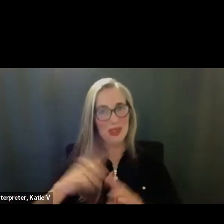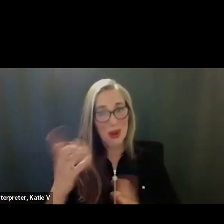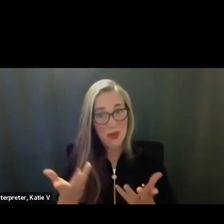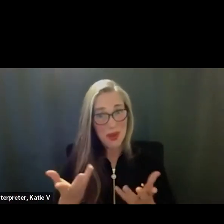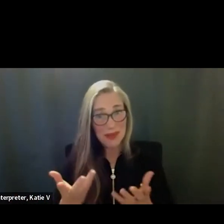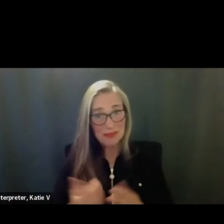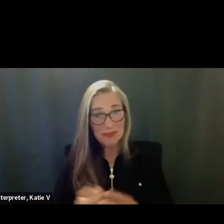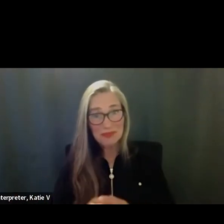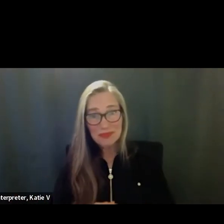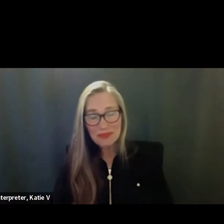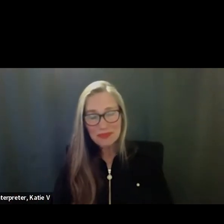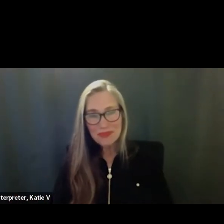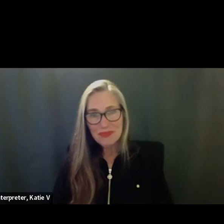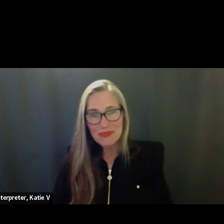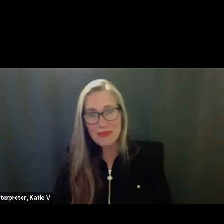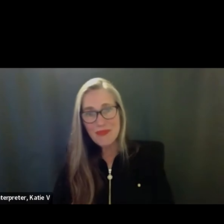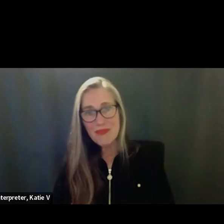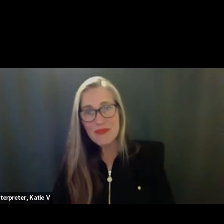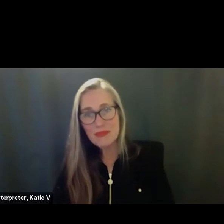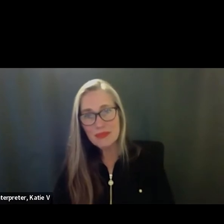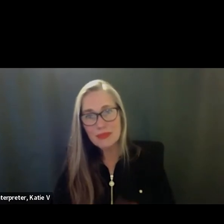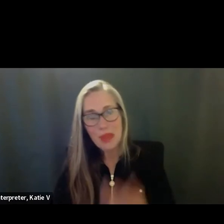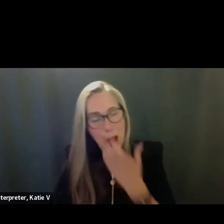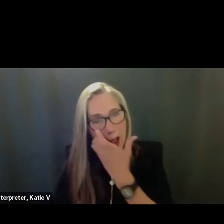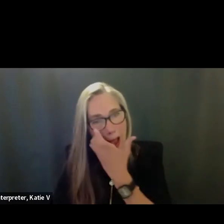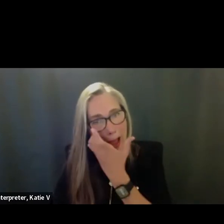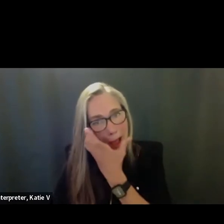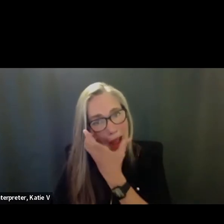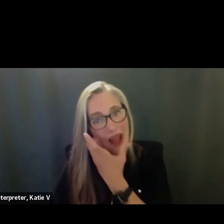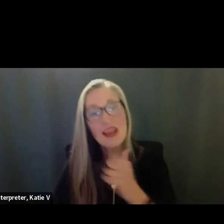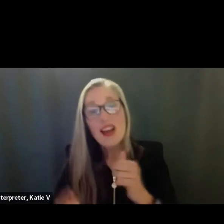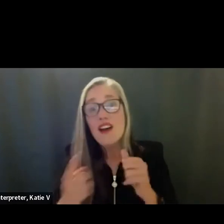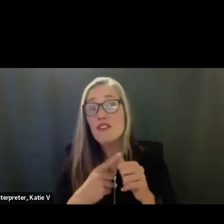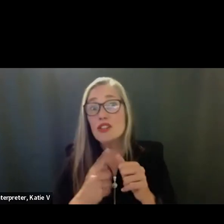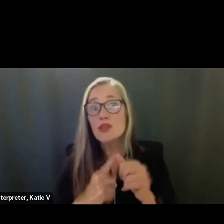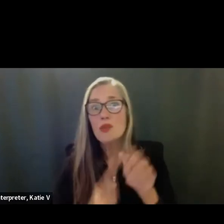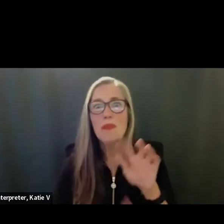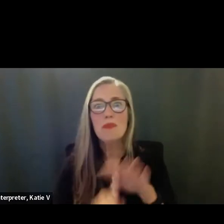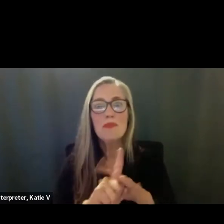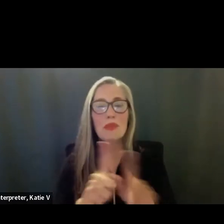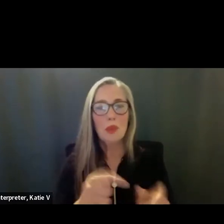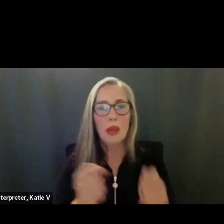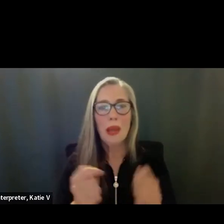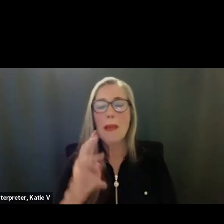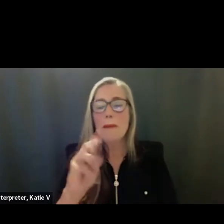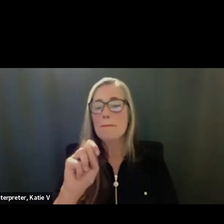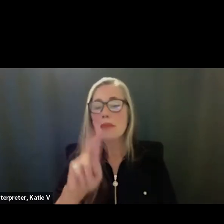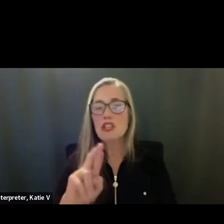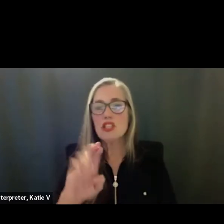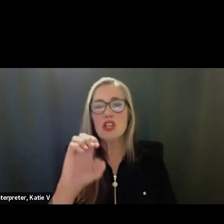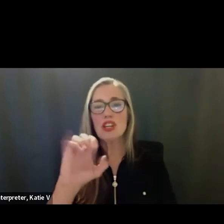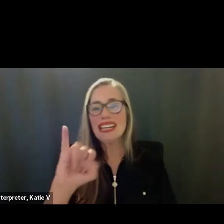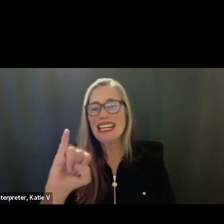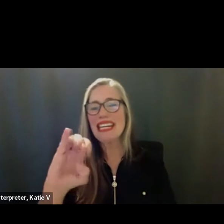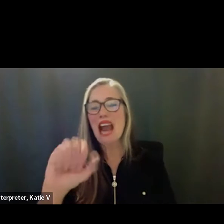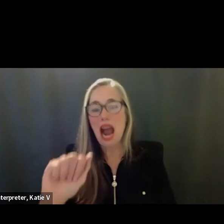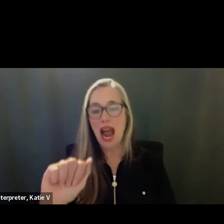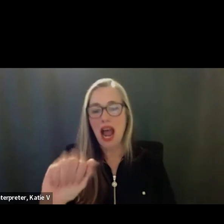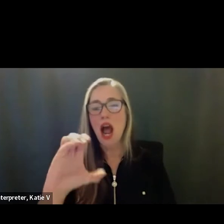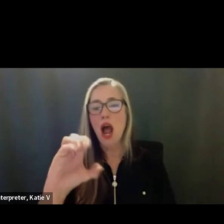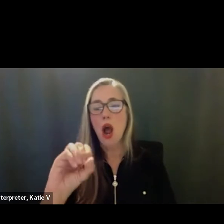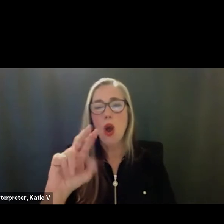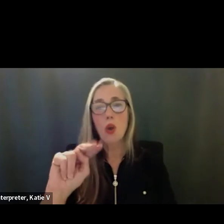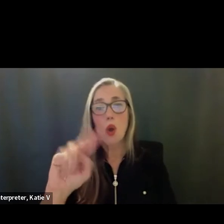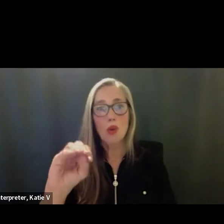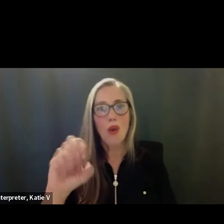the first one that came in right away, which is Mr. Iacono. And you can see here